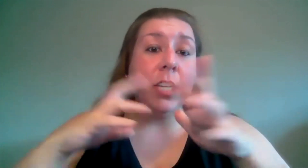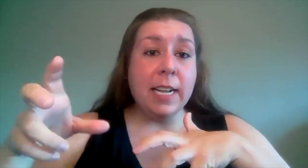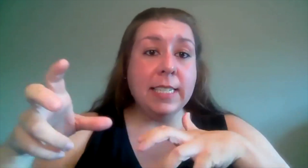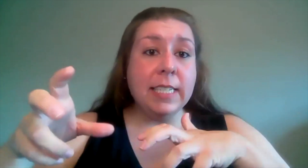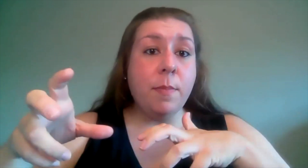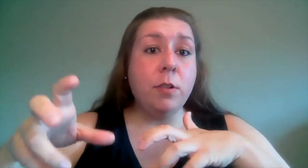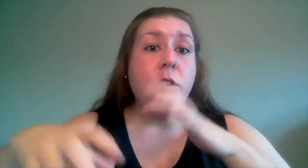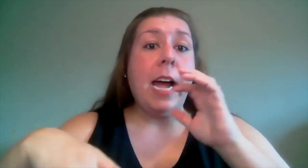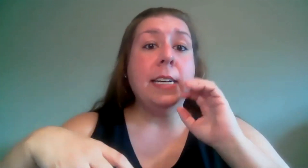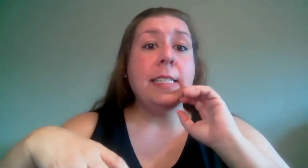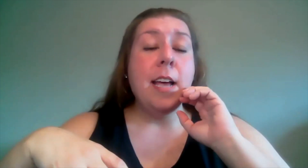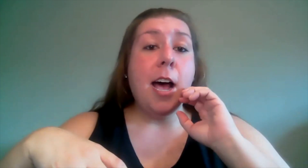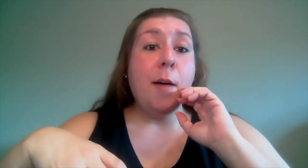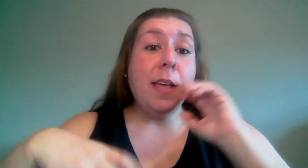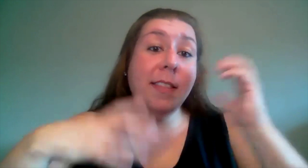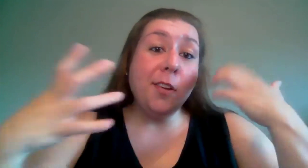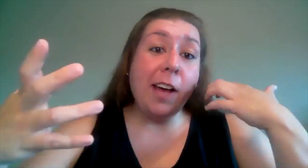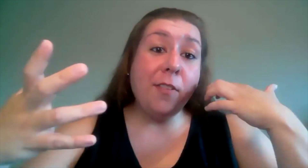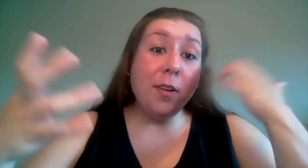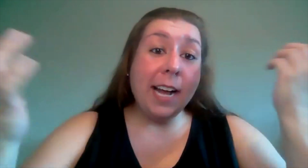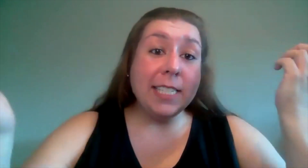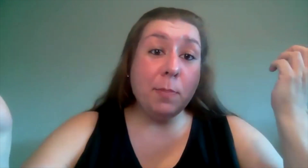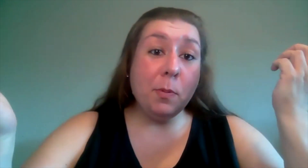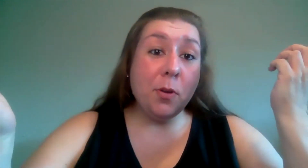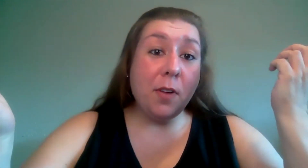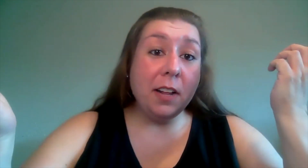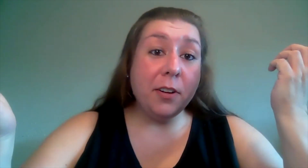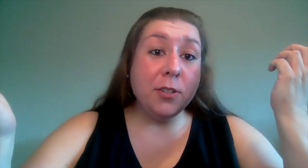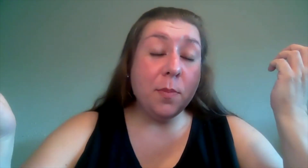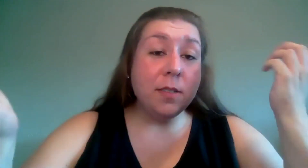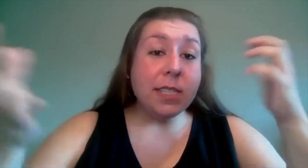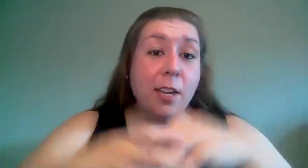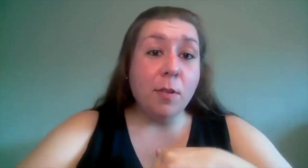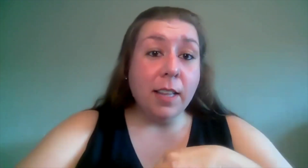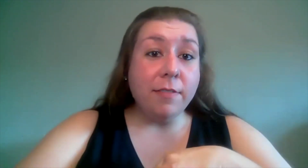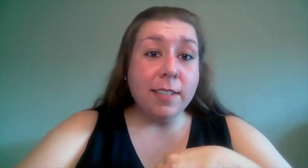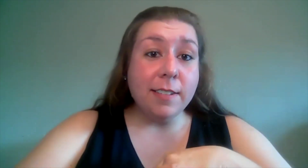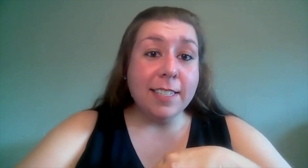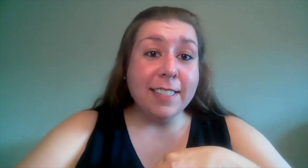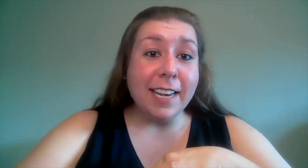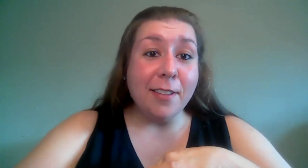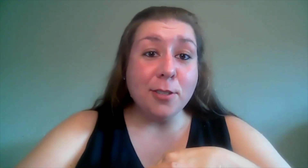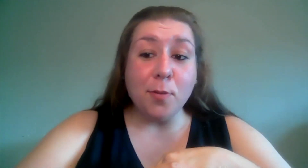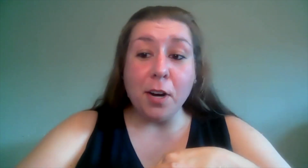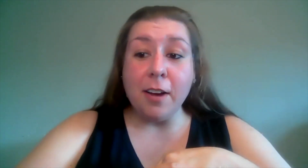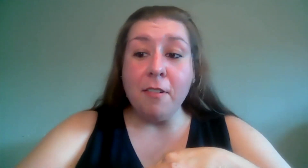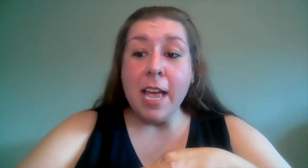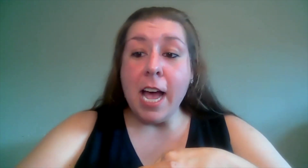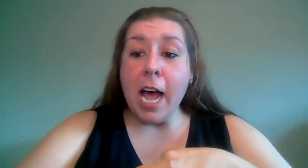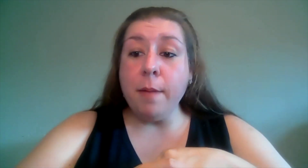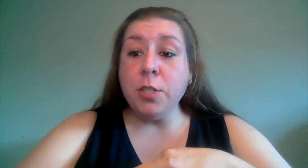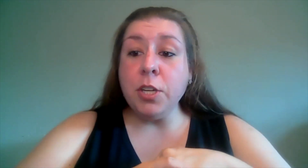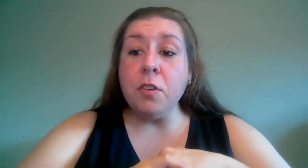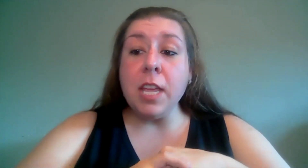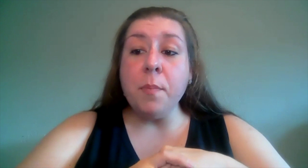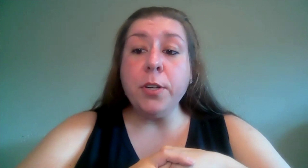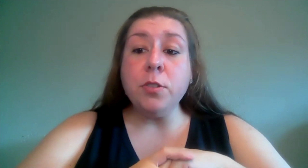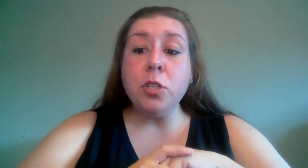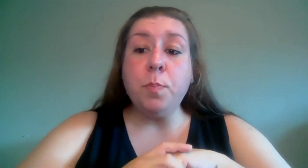looking into demo tracks um and then you'll have a whole cast of people who've already learned your music who would love to to sing those for you um do you think producers